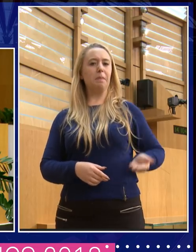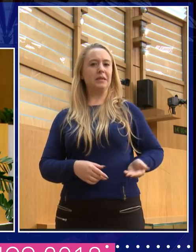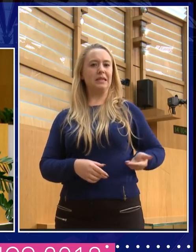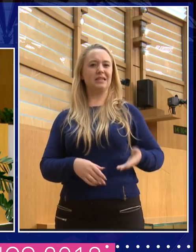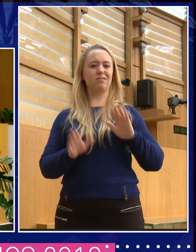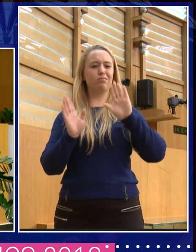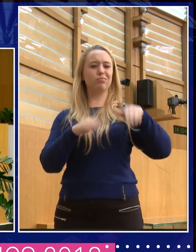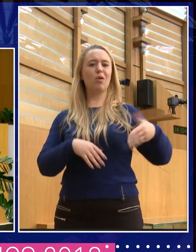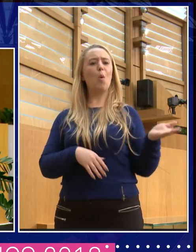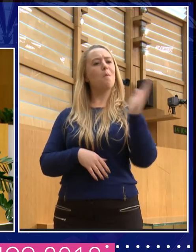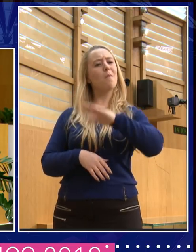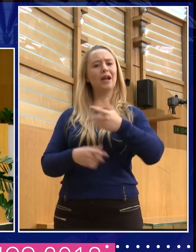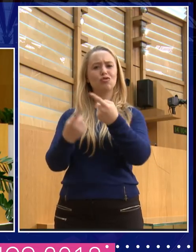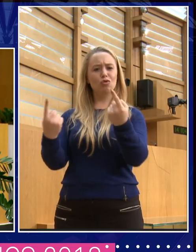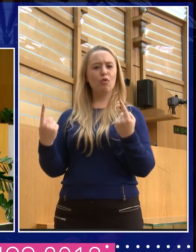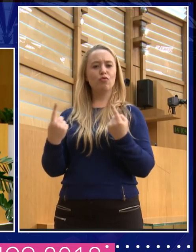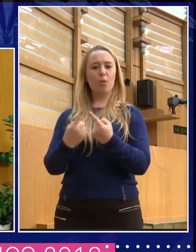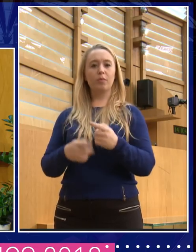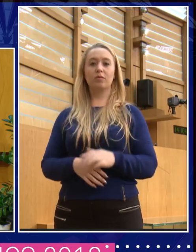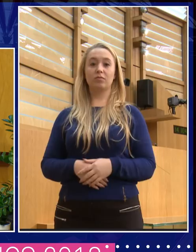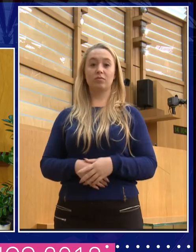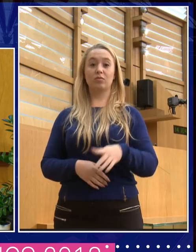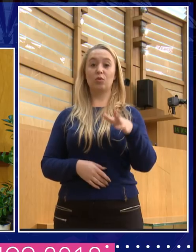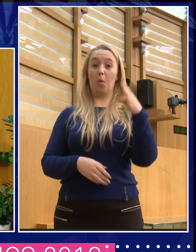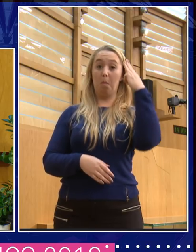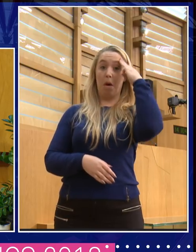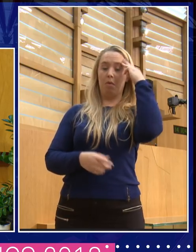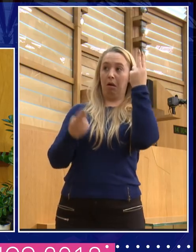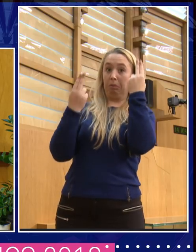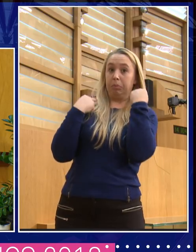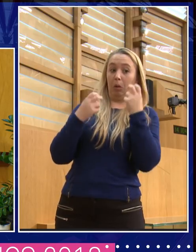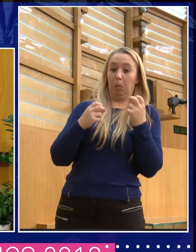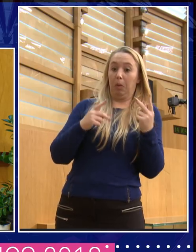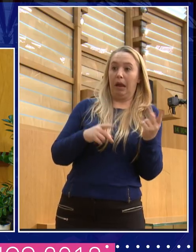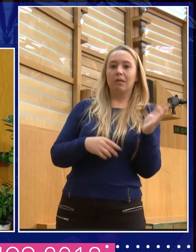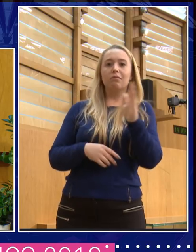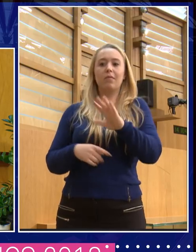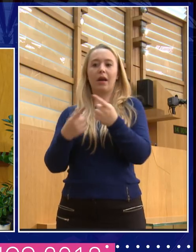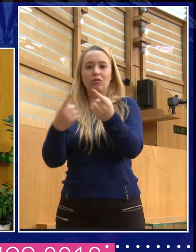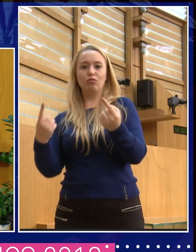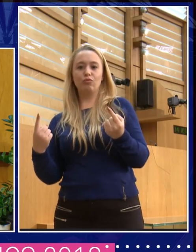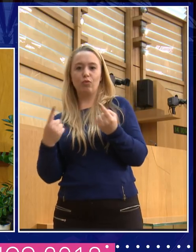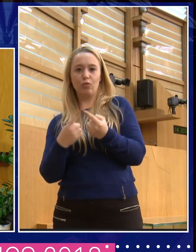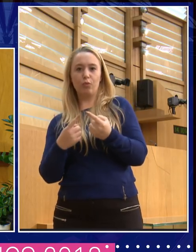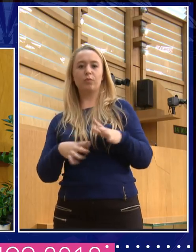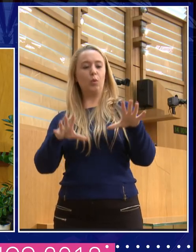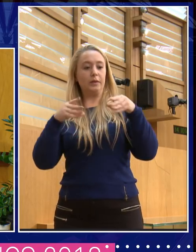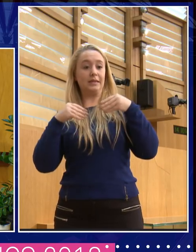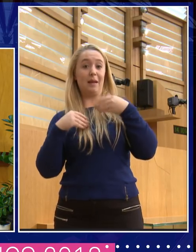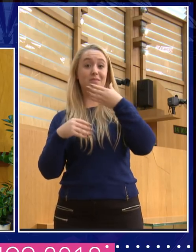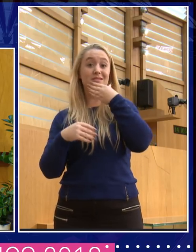And she does. Now I thought, gosh, you know, I looked at it in the context of this woman's